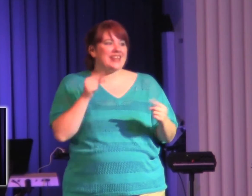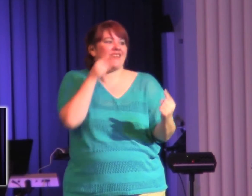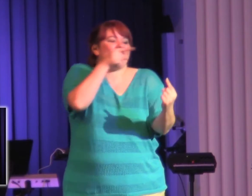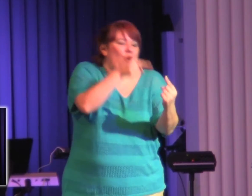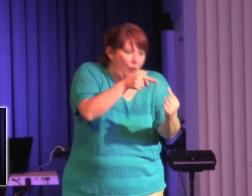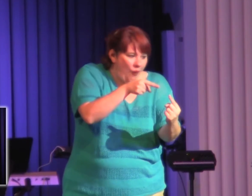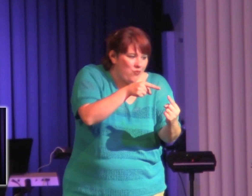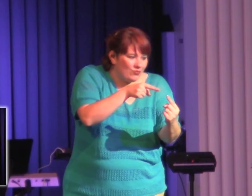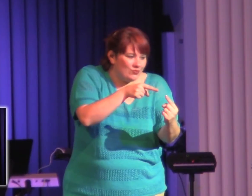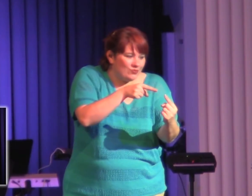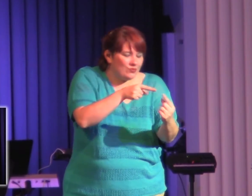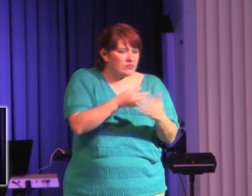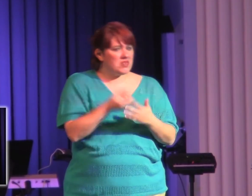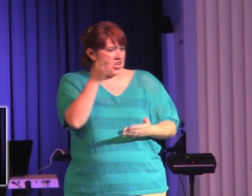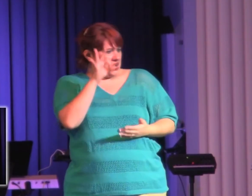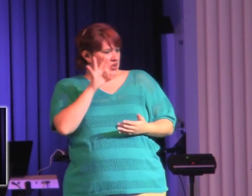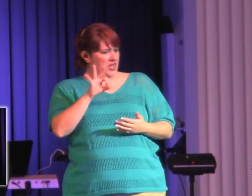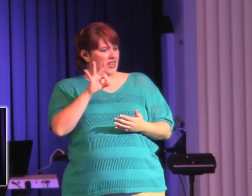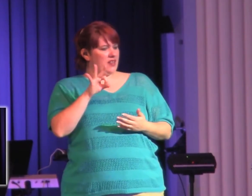one quarter of the time.